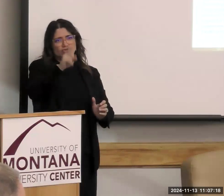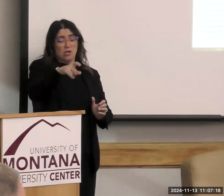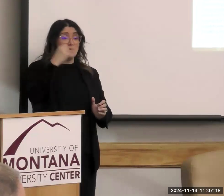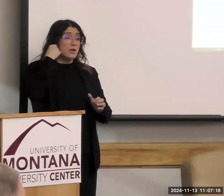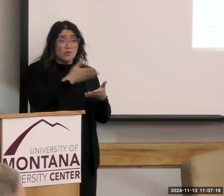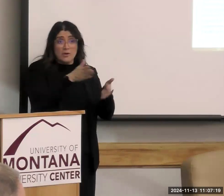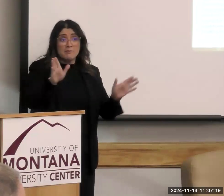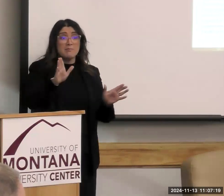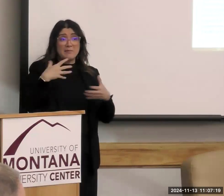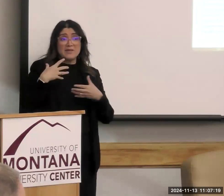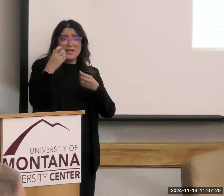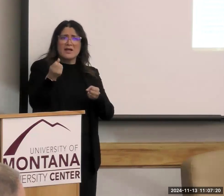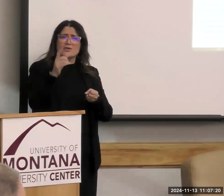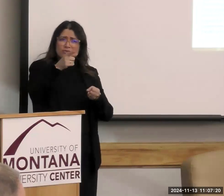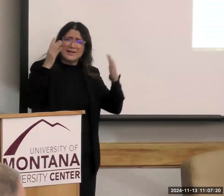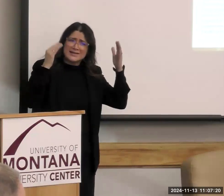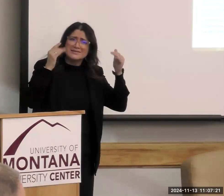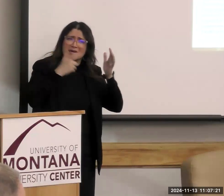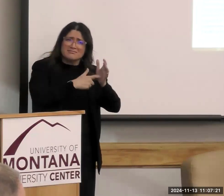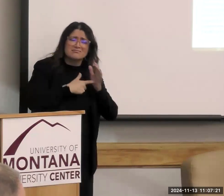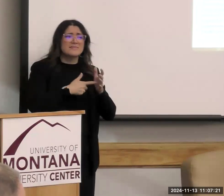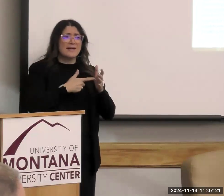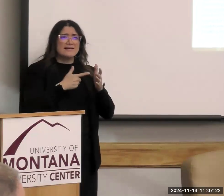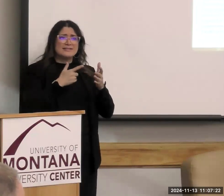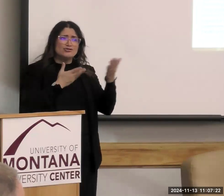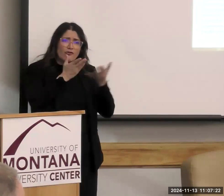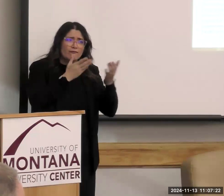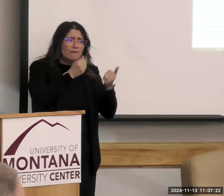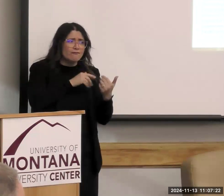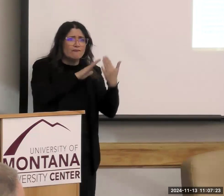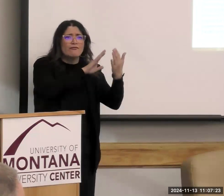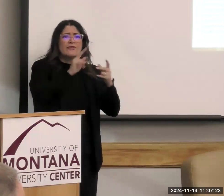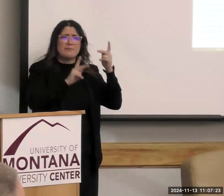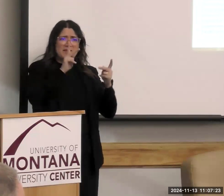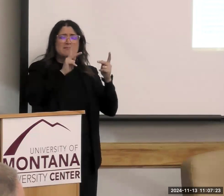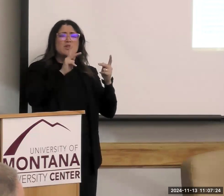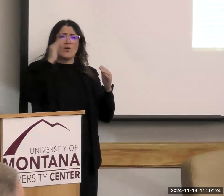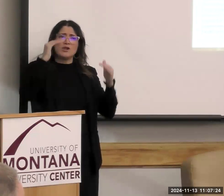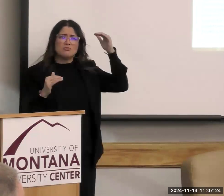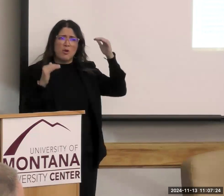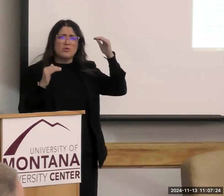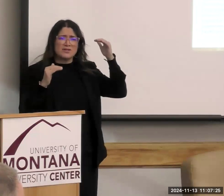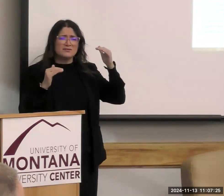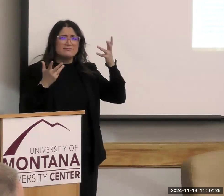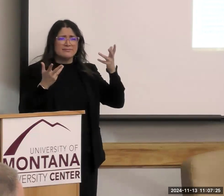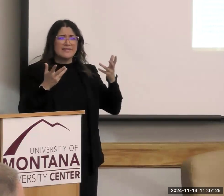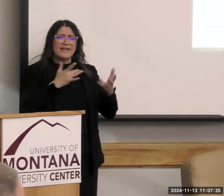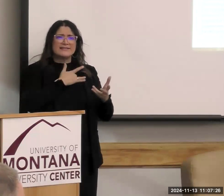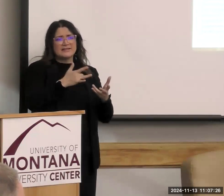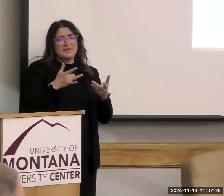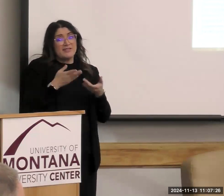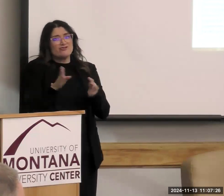expected to serve the people with health disparities as well as the low-hanging fruit, which would be the general population. So